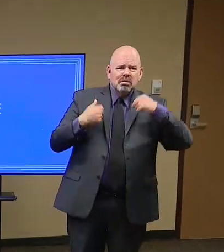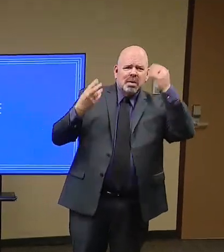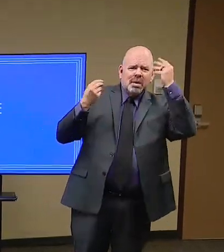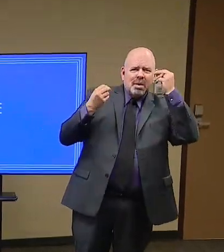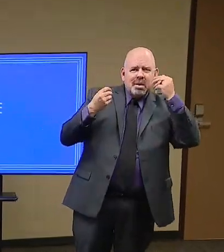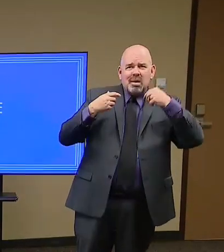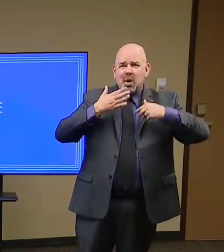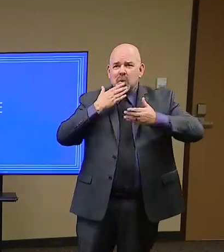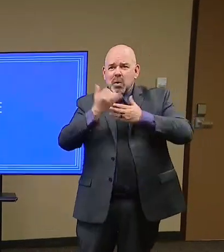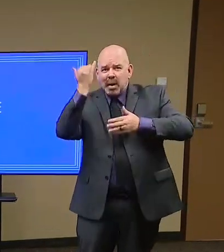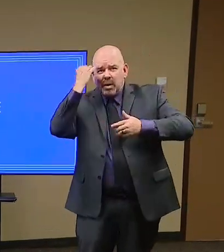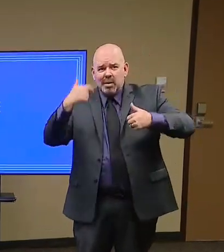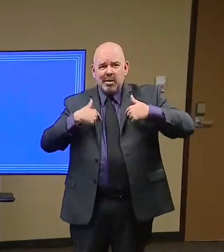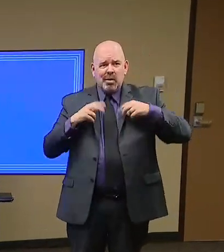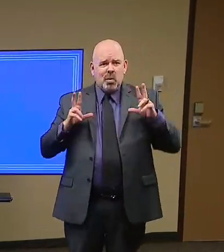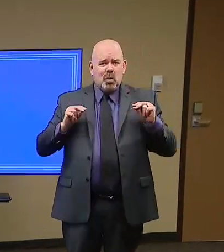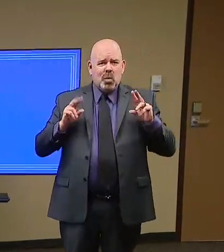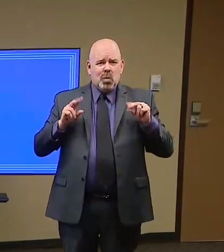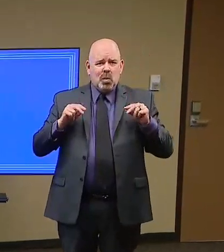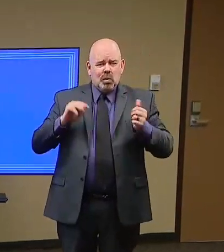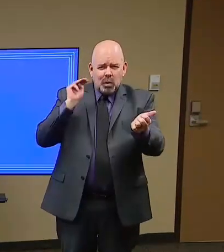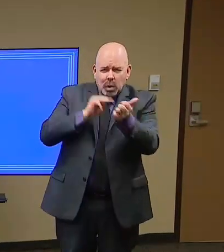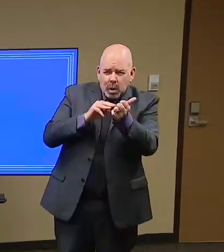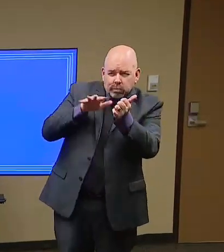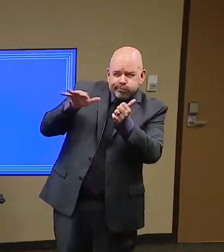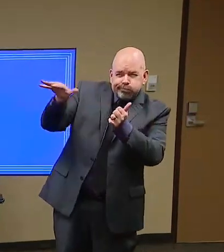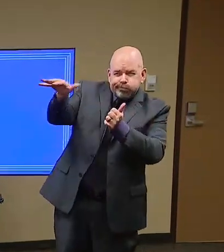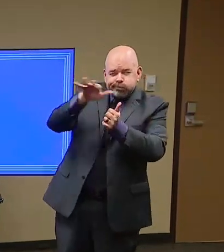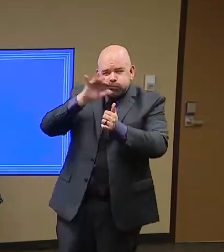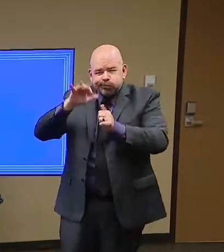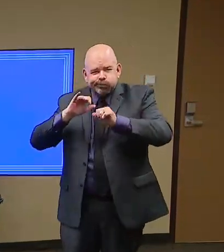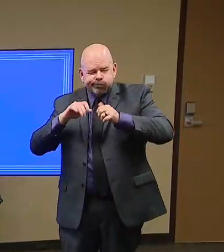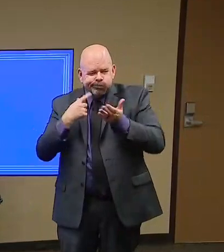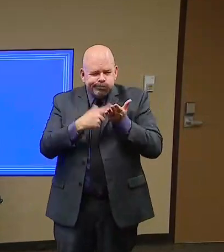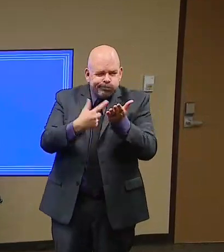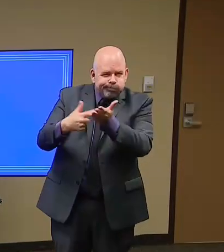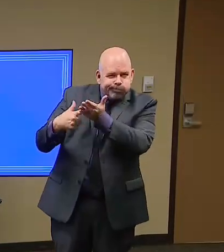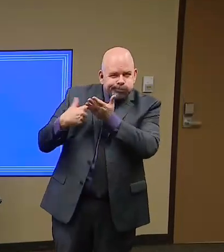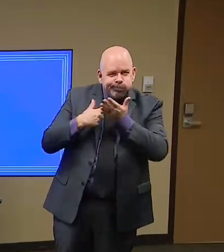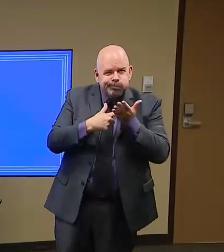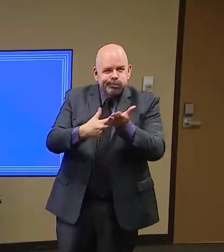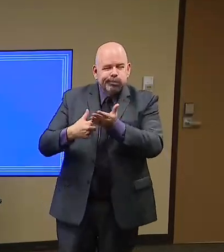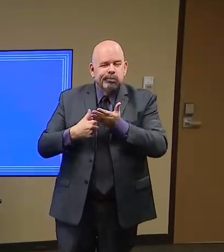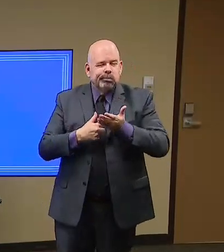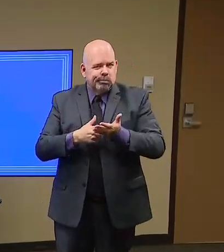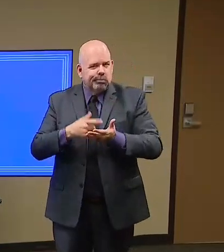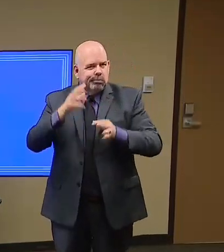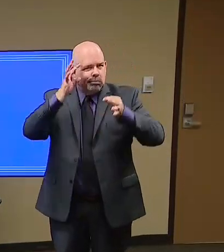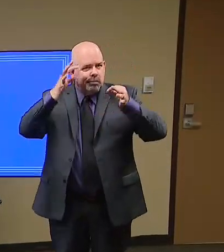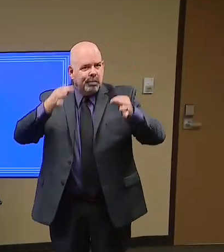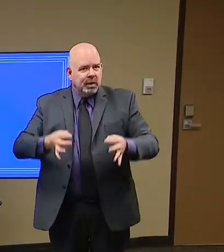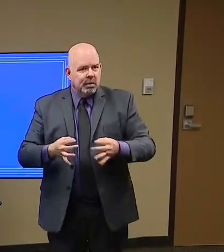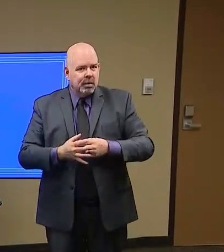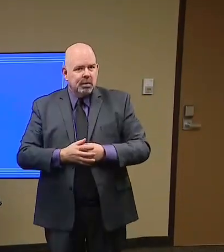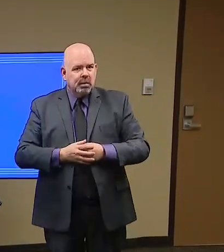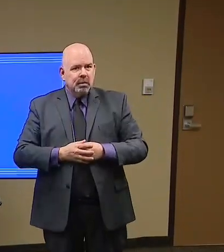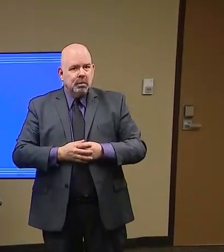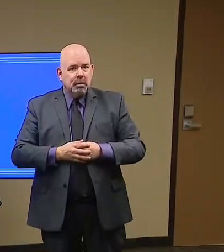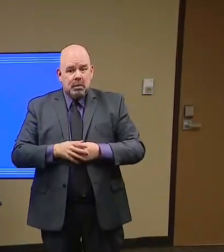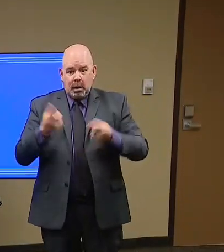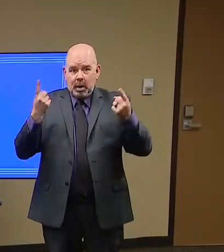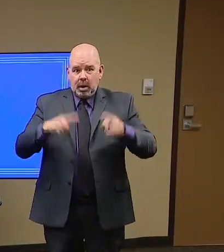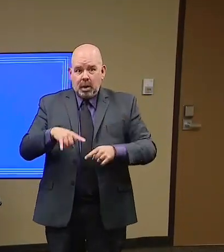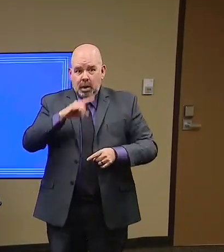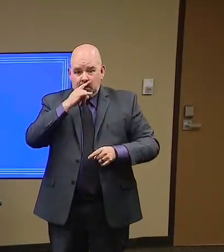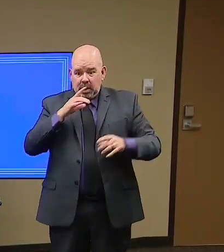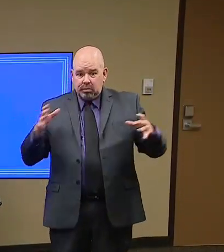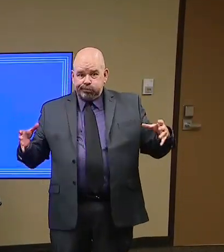for child care facilities where your kids stay with their group. So if your child is of a certain age with a small group, you want your